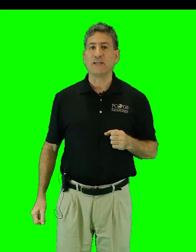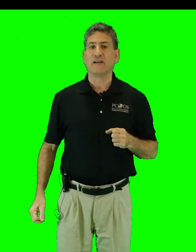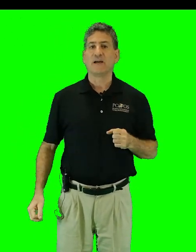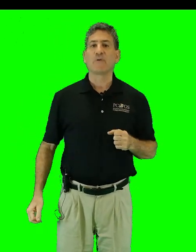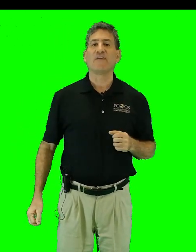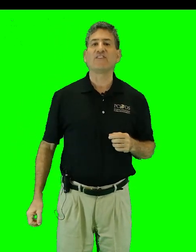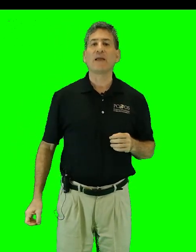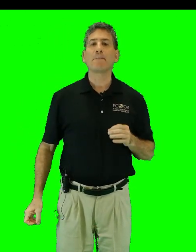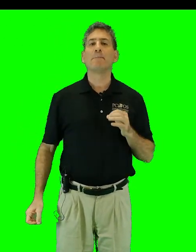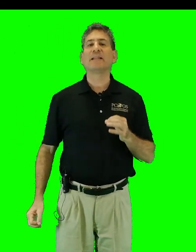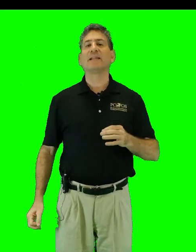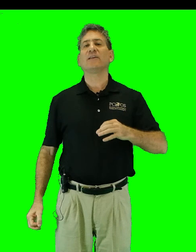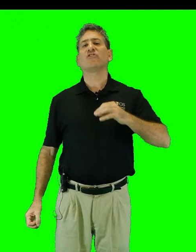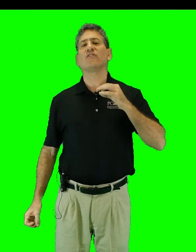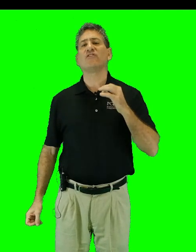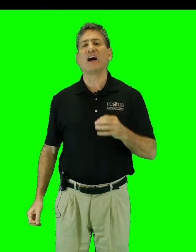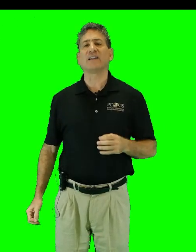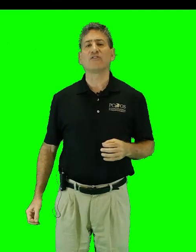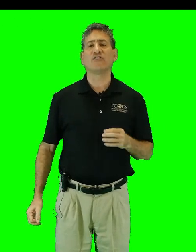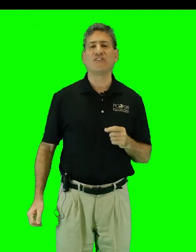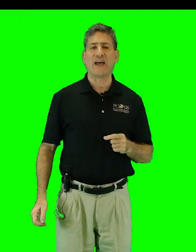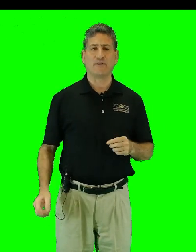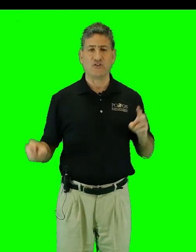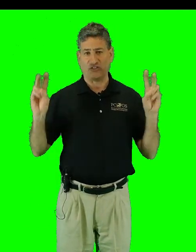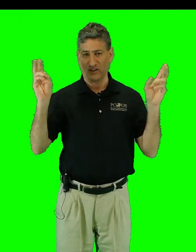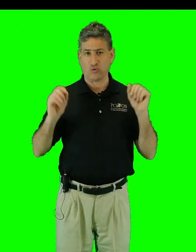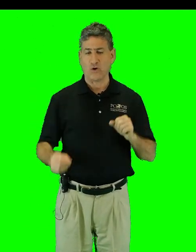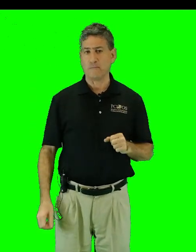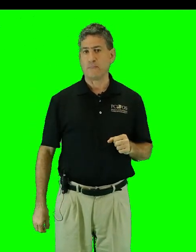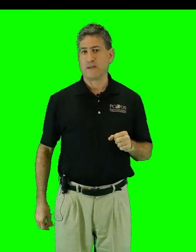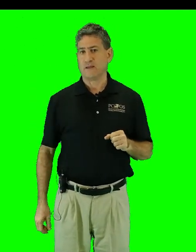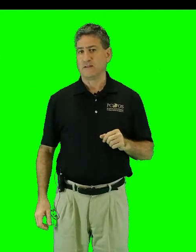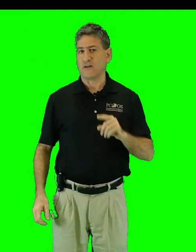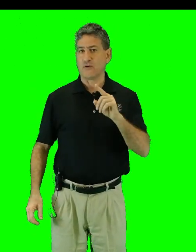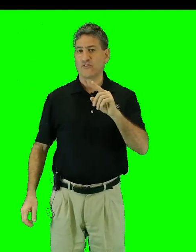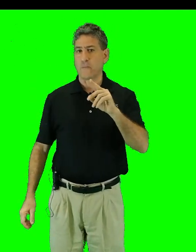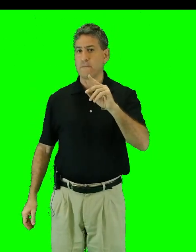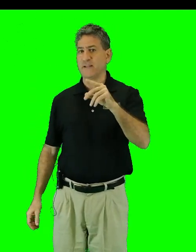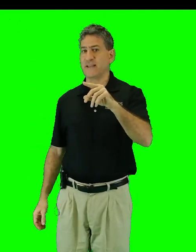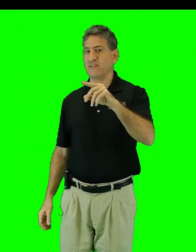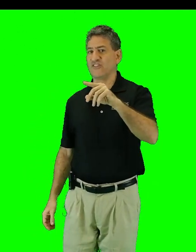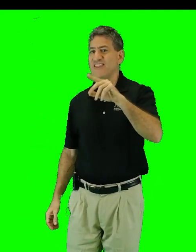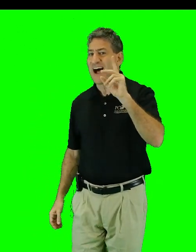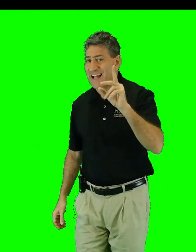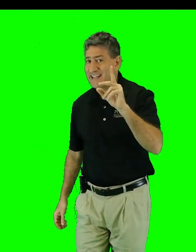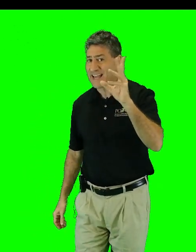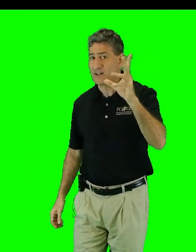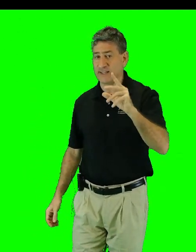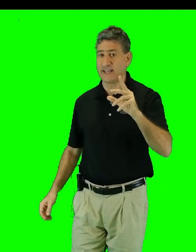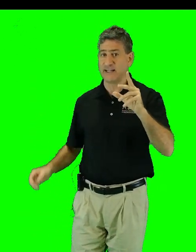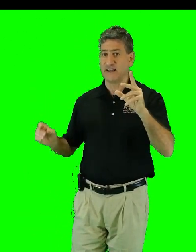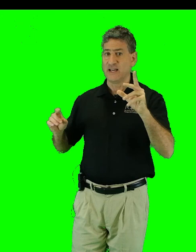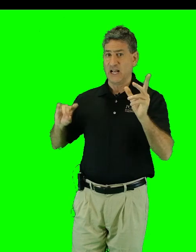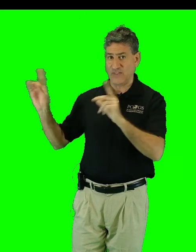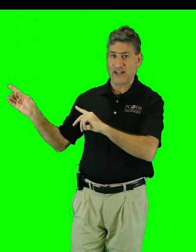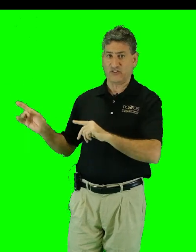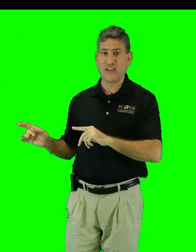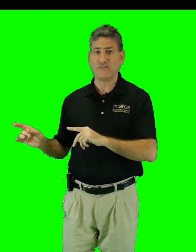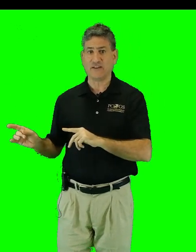preventing billions of dollars in damages end quote. Now those are billions not calculated in the net savings.